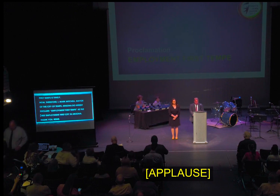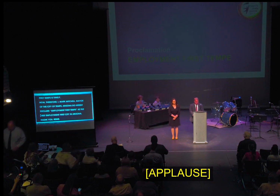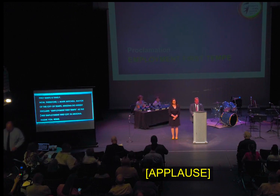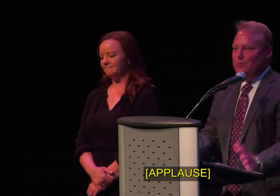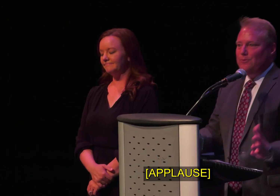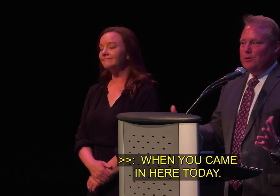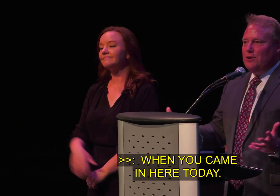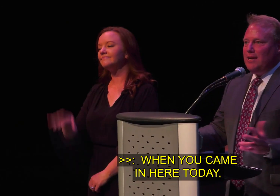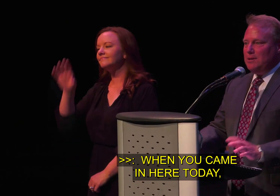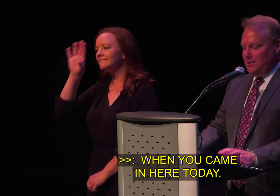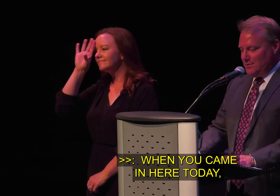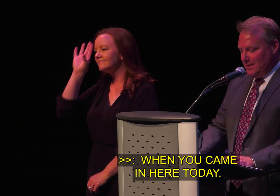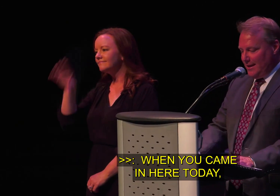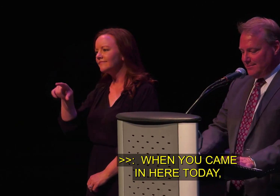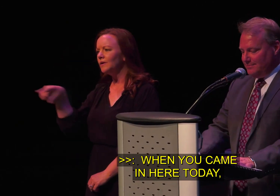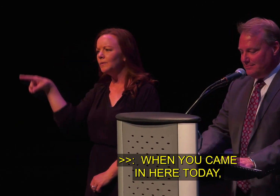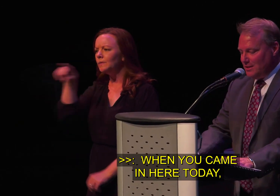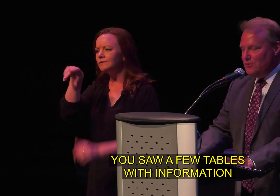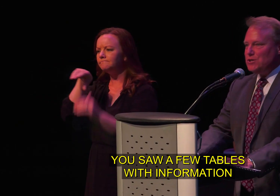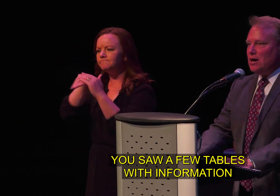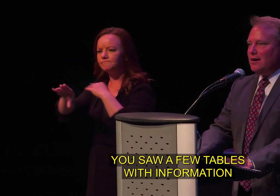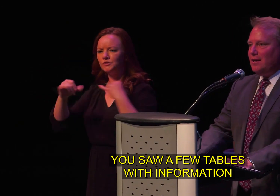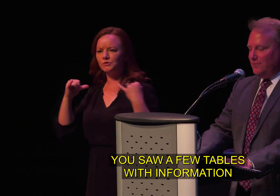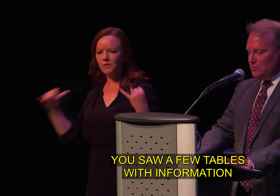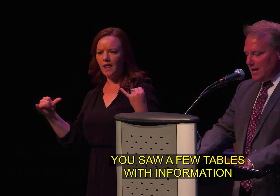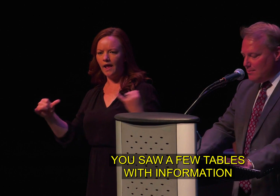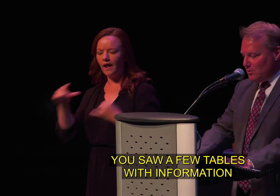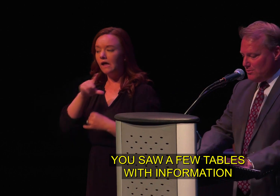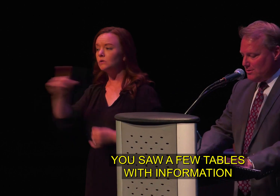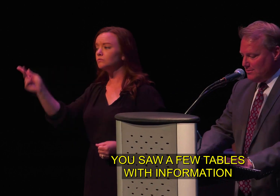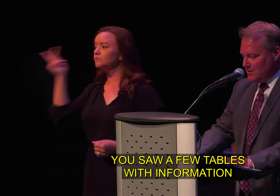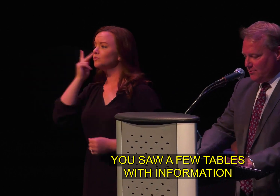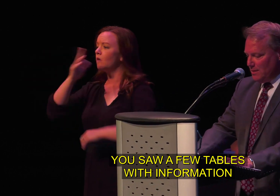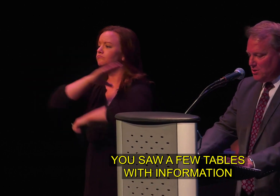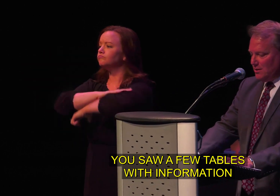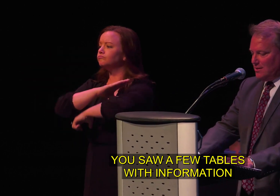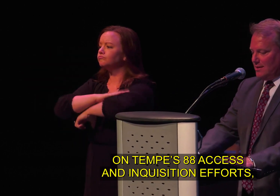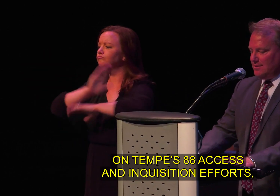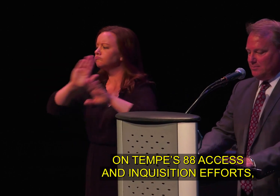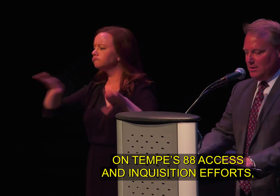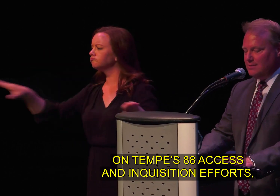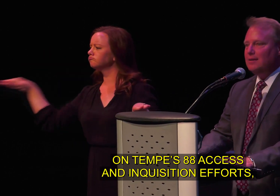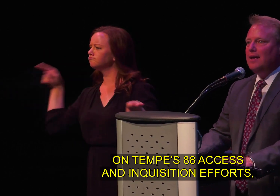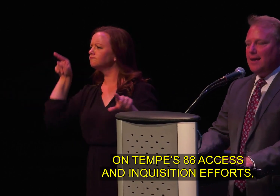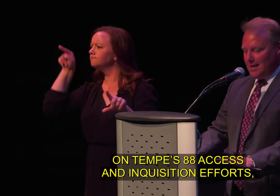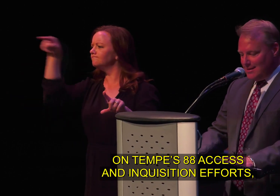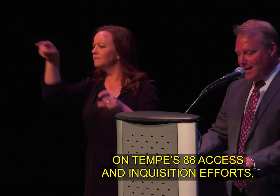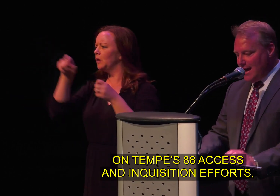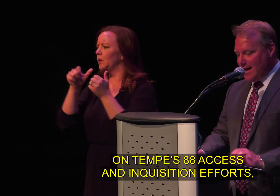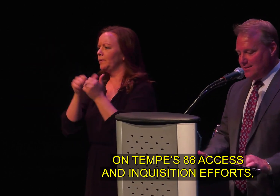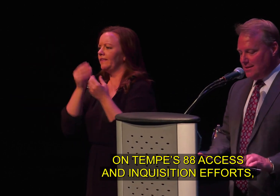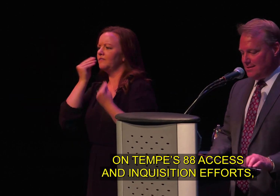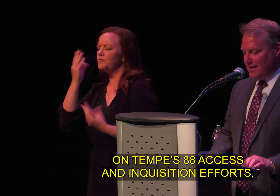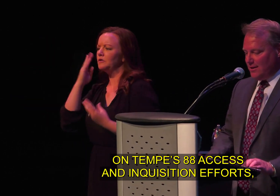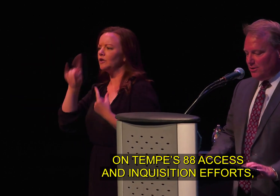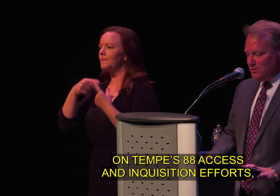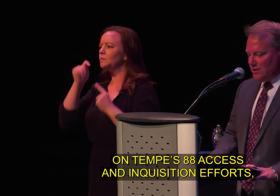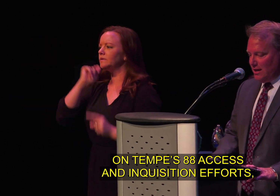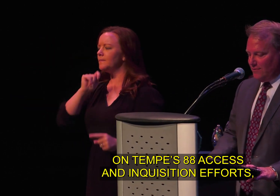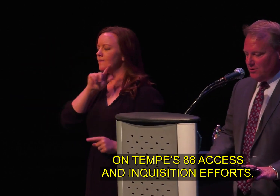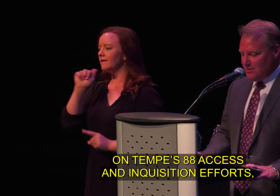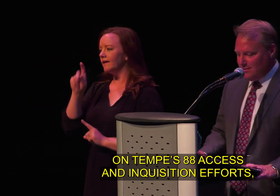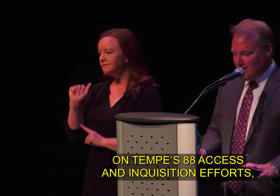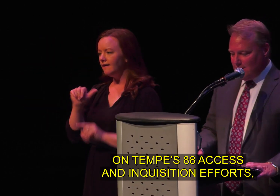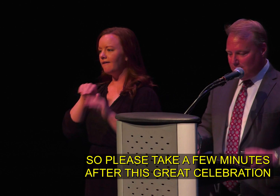you know when you came in here today you saw a few tables with information on tempe's ada access and